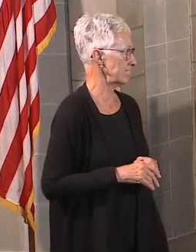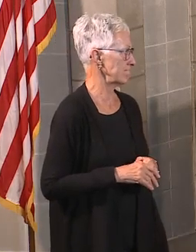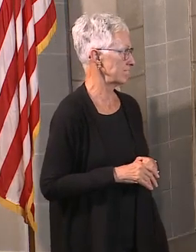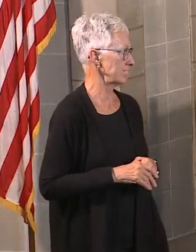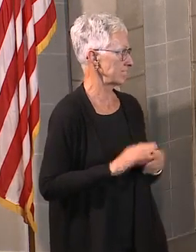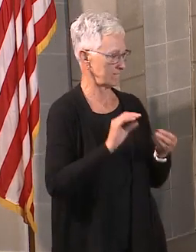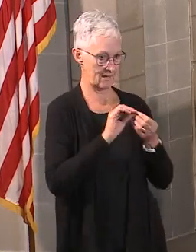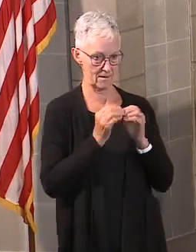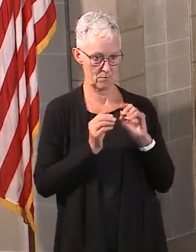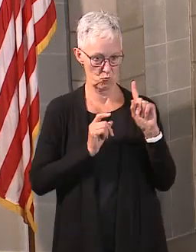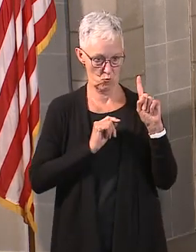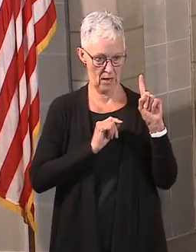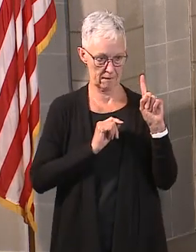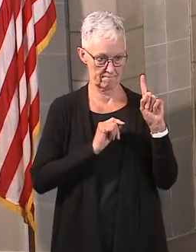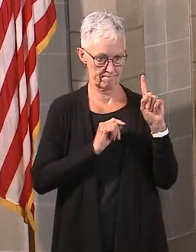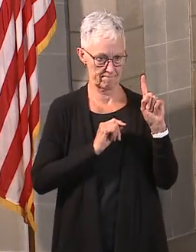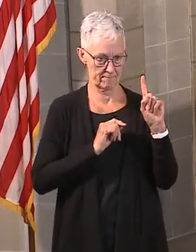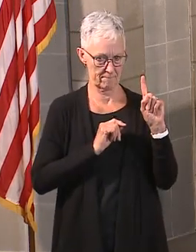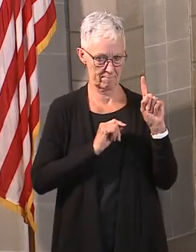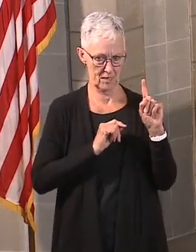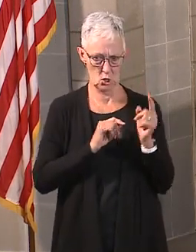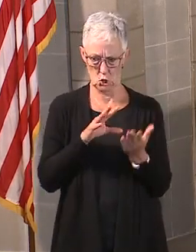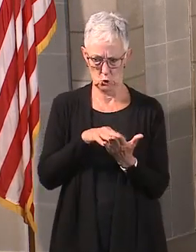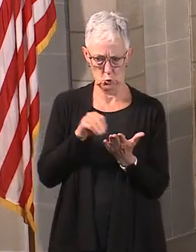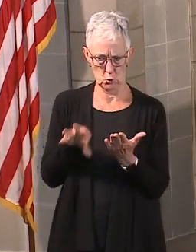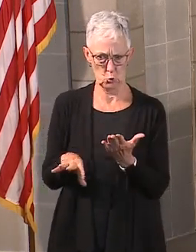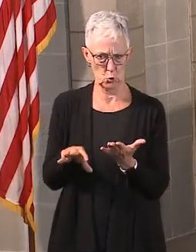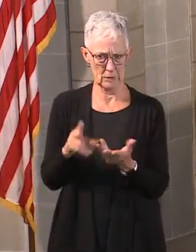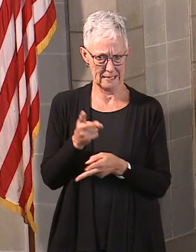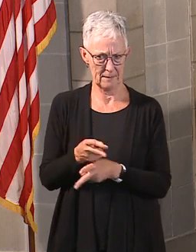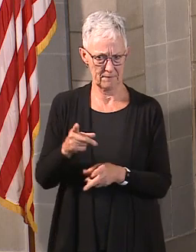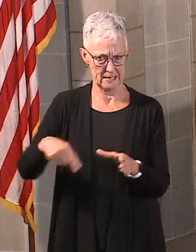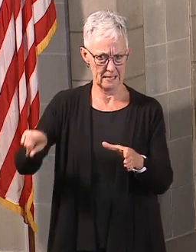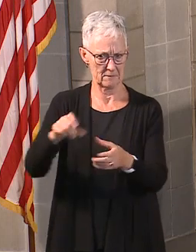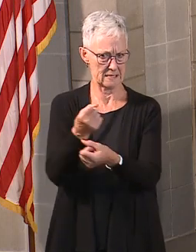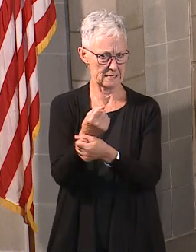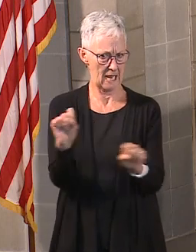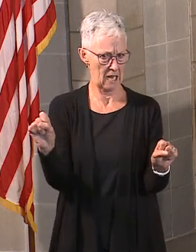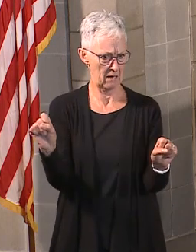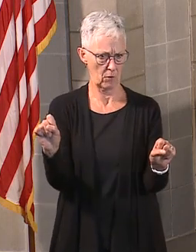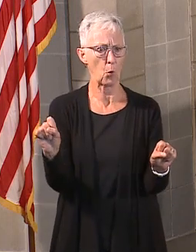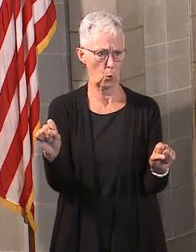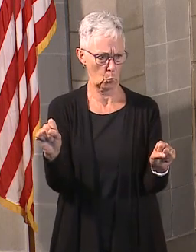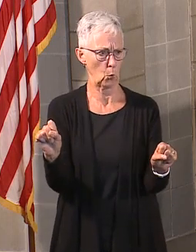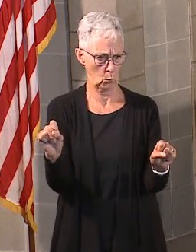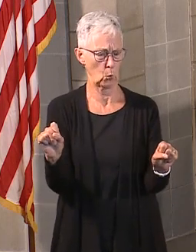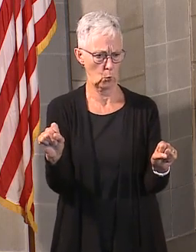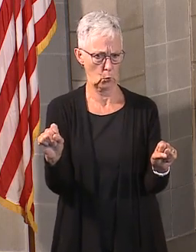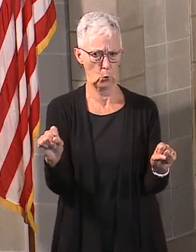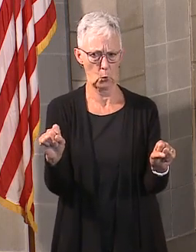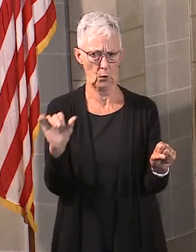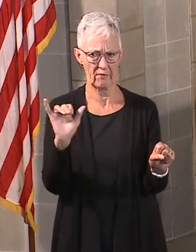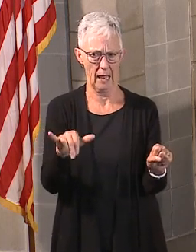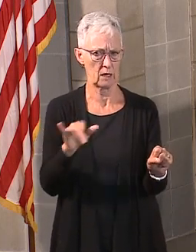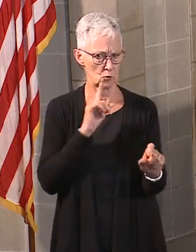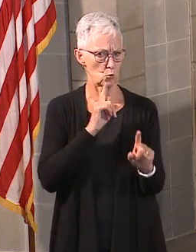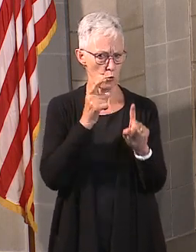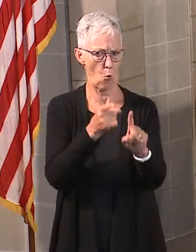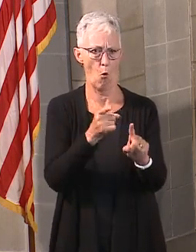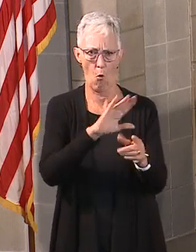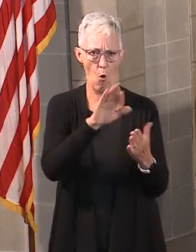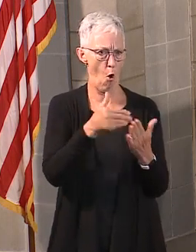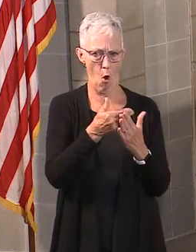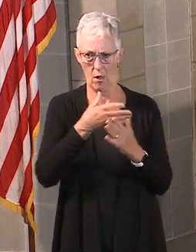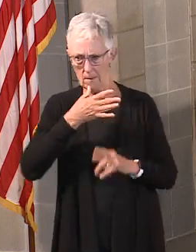Number one, when it comes to, you know, student safety, that's always been a conversation between schools and parents. It's really important